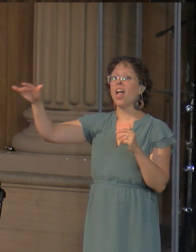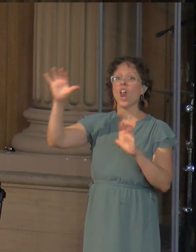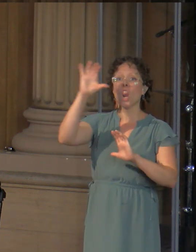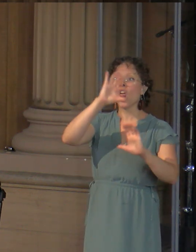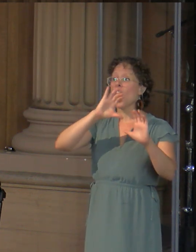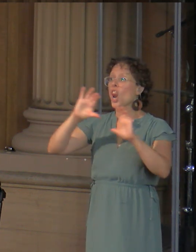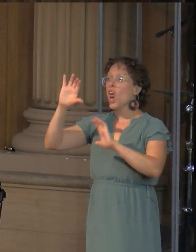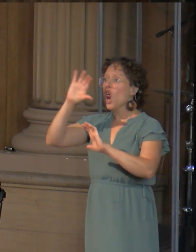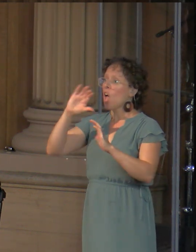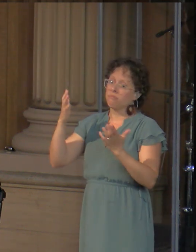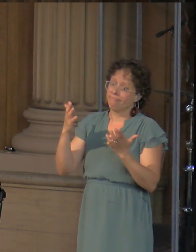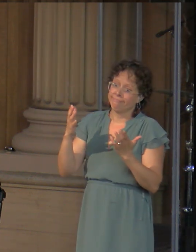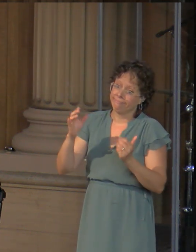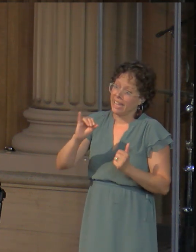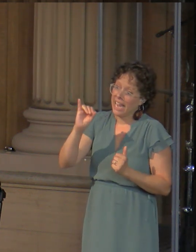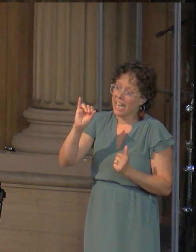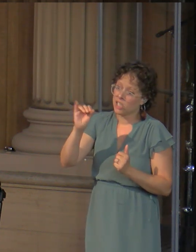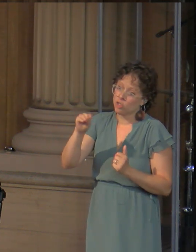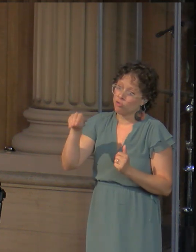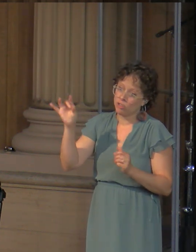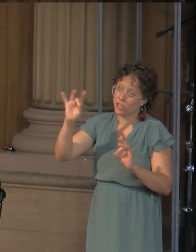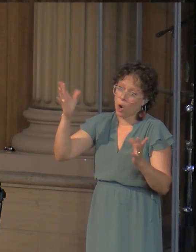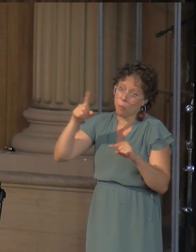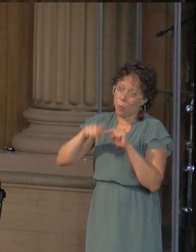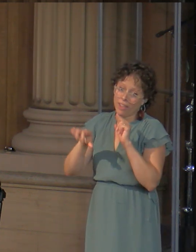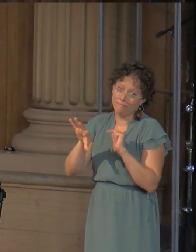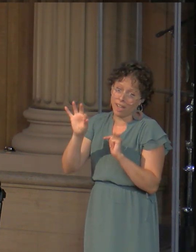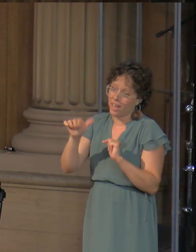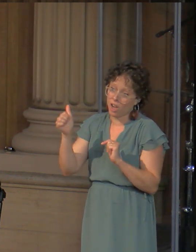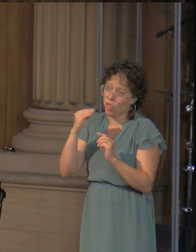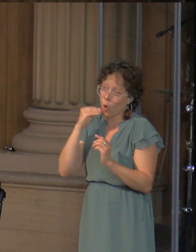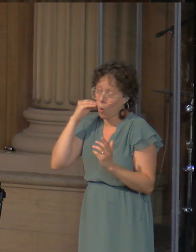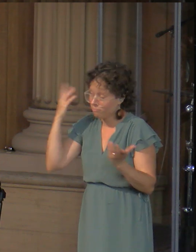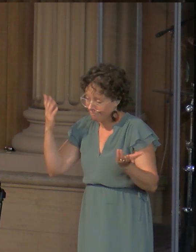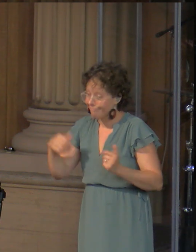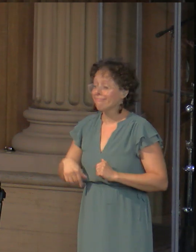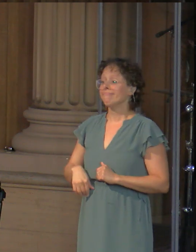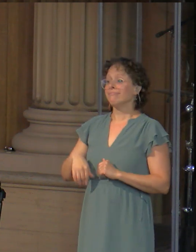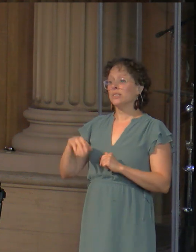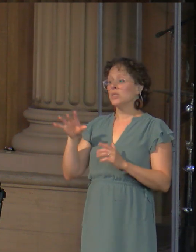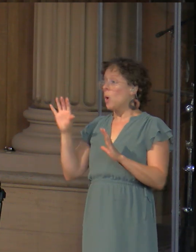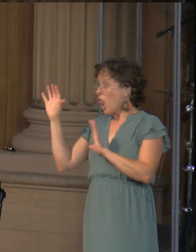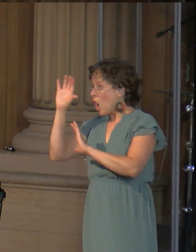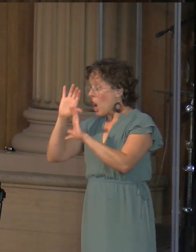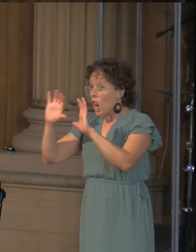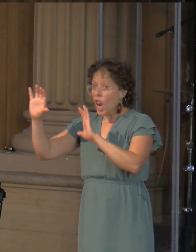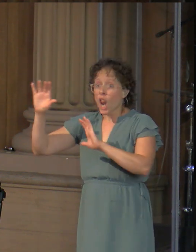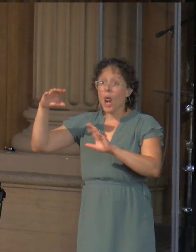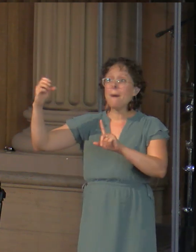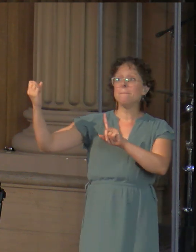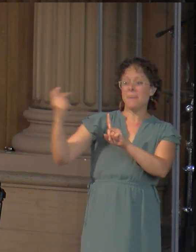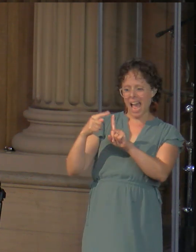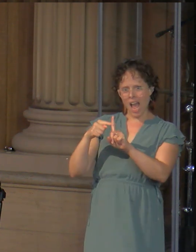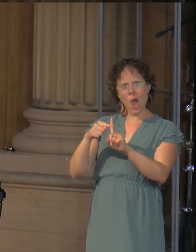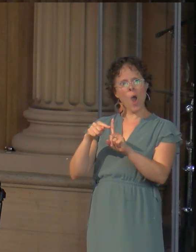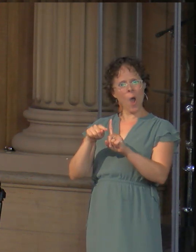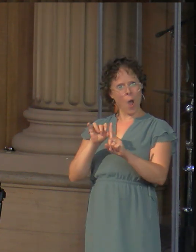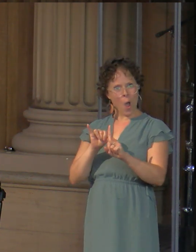being what they are, he can't afford a place, so he moves back home. He finds that it's been swept. It's nice. And so he brings seven of his friends